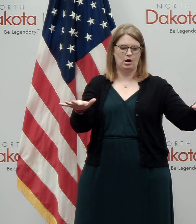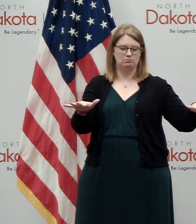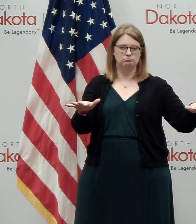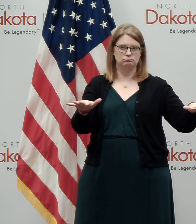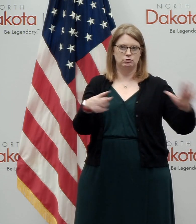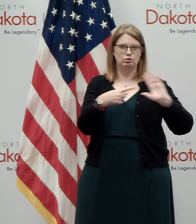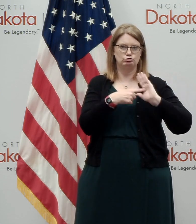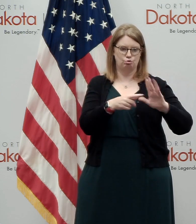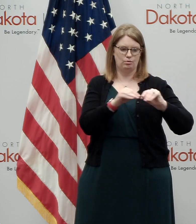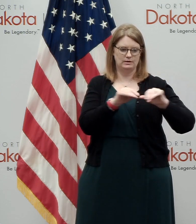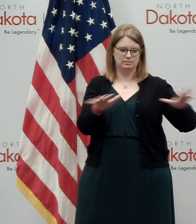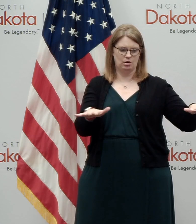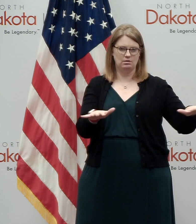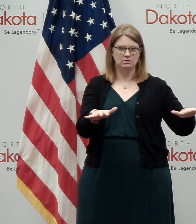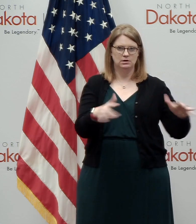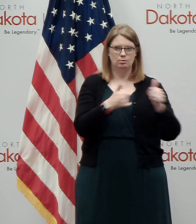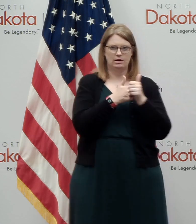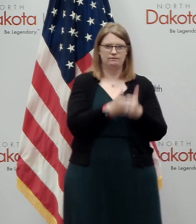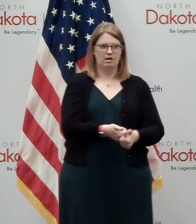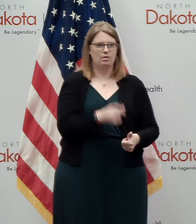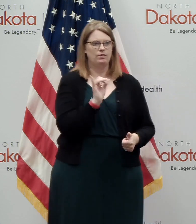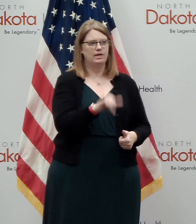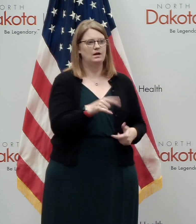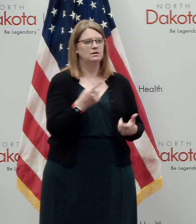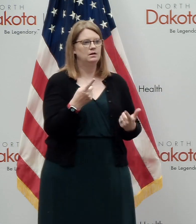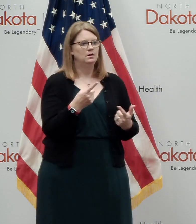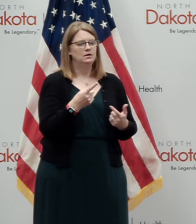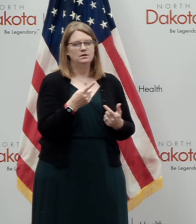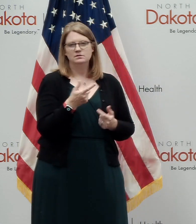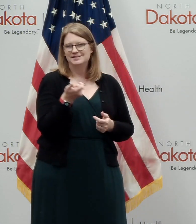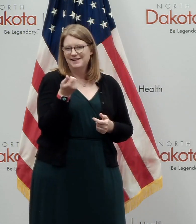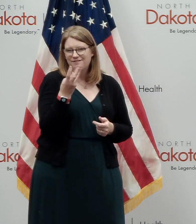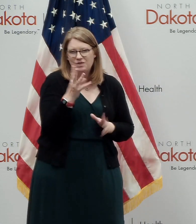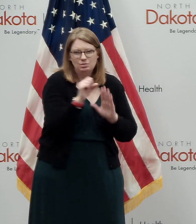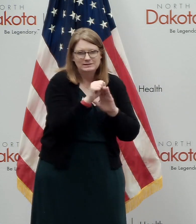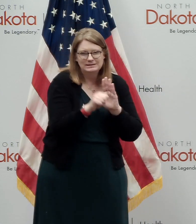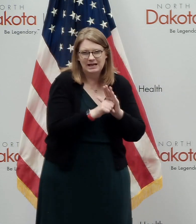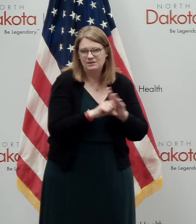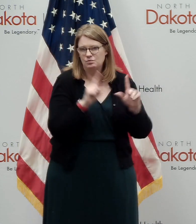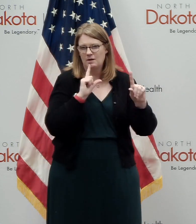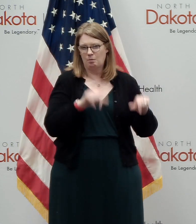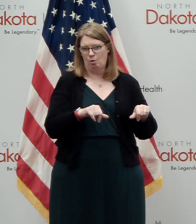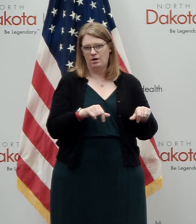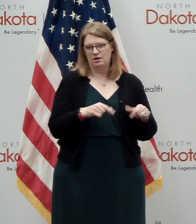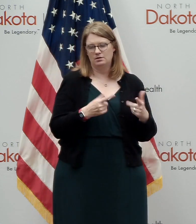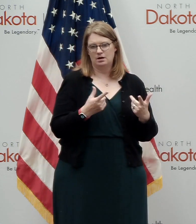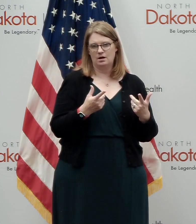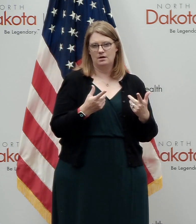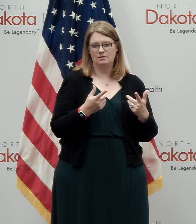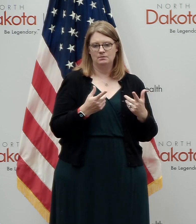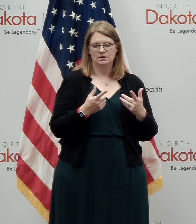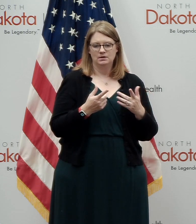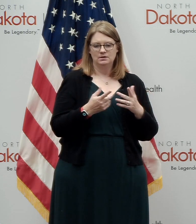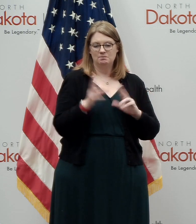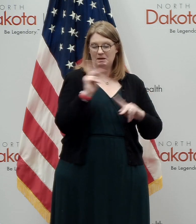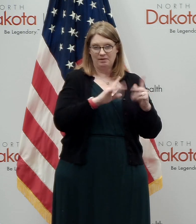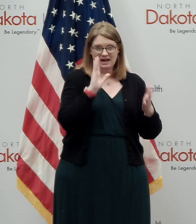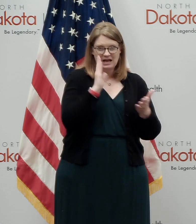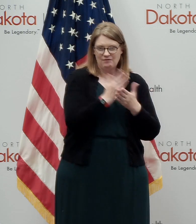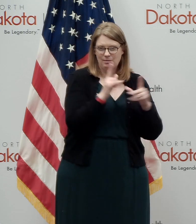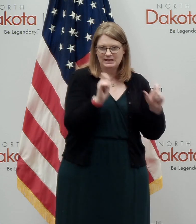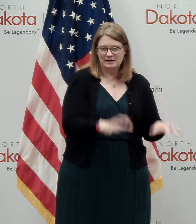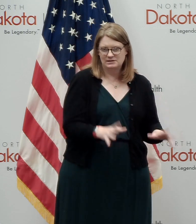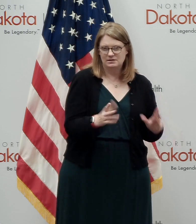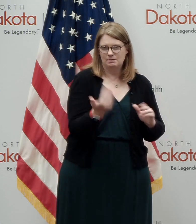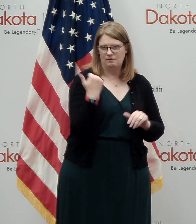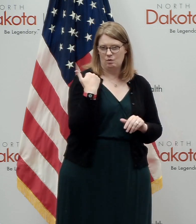any given community. And we'll stick with that. Uh, and again, very few states are reporting unique individuals. We started doing that early on and that's where some